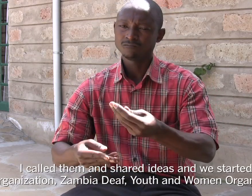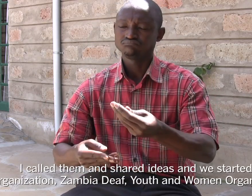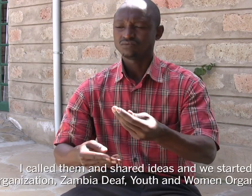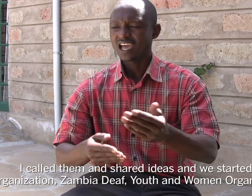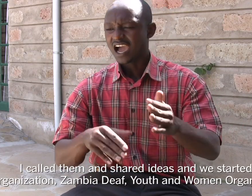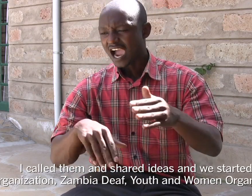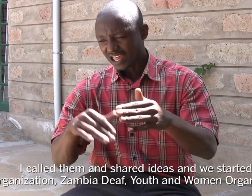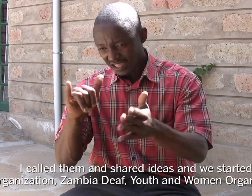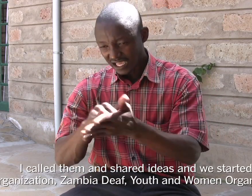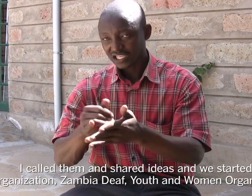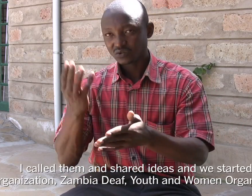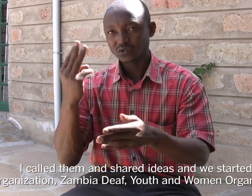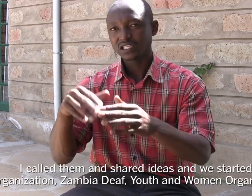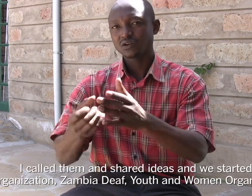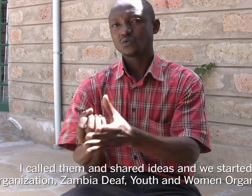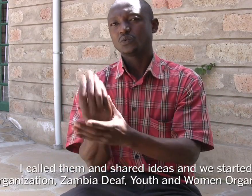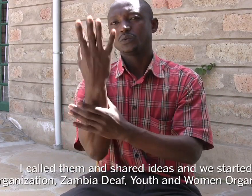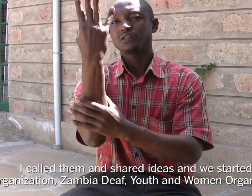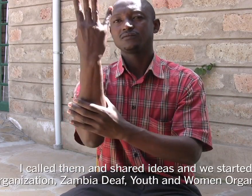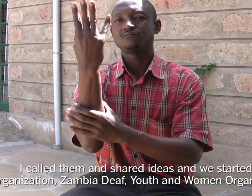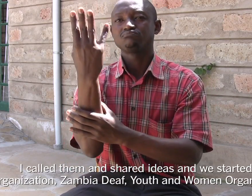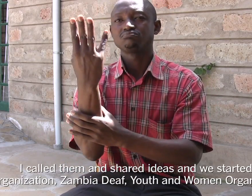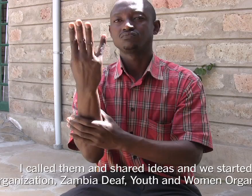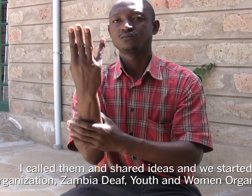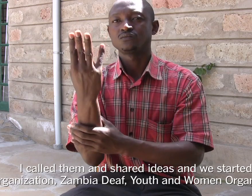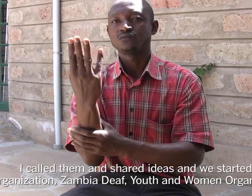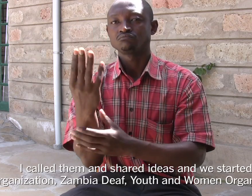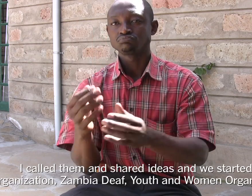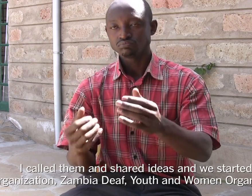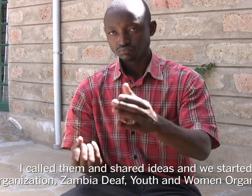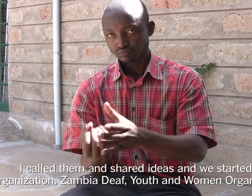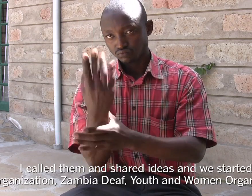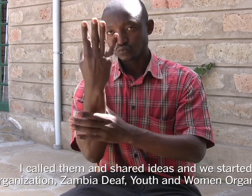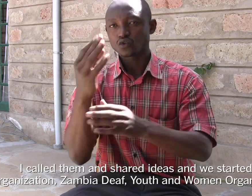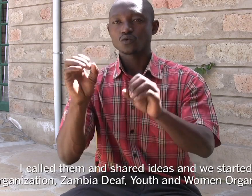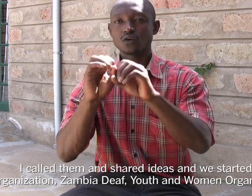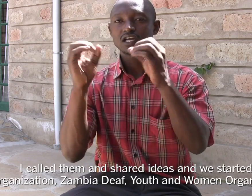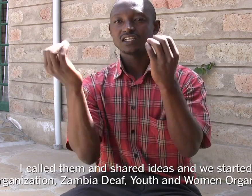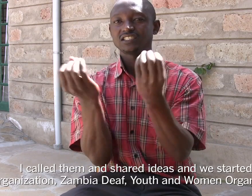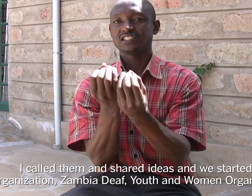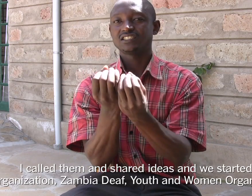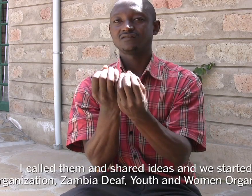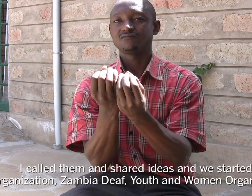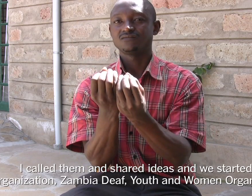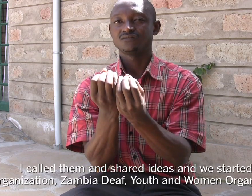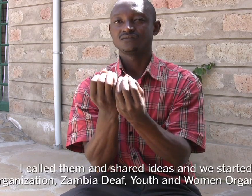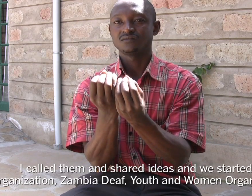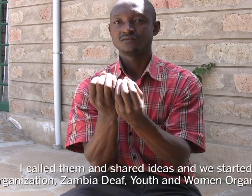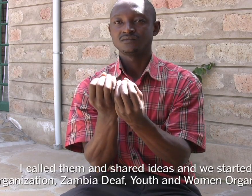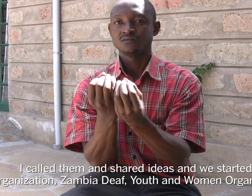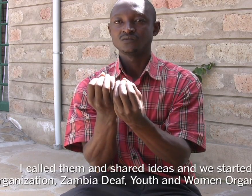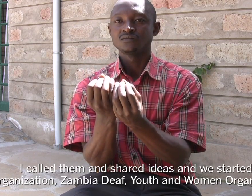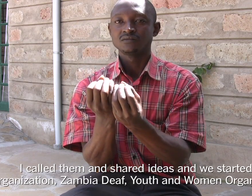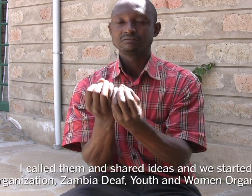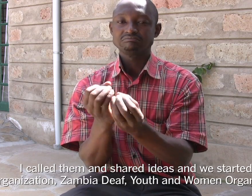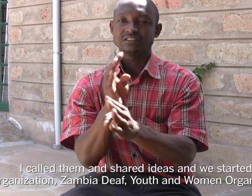and then we started an organization.